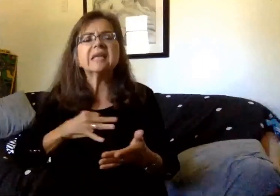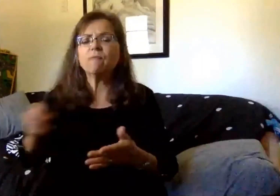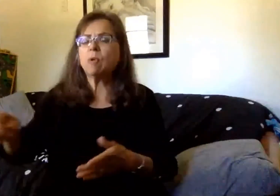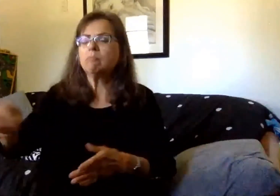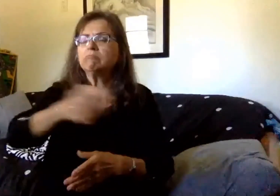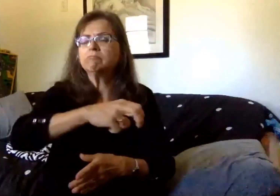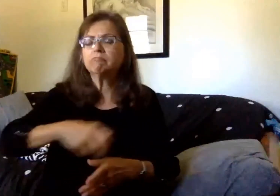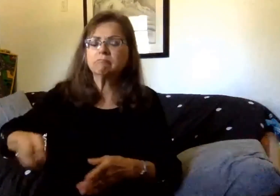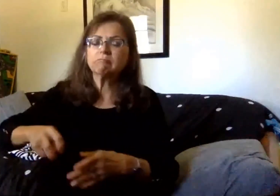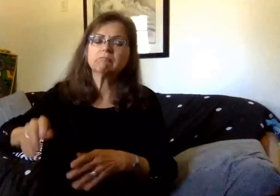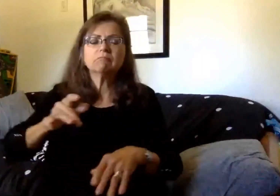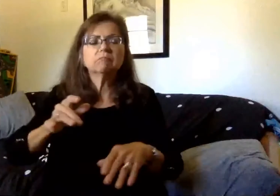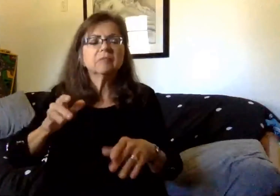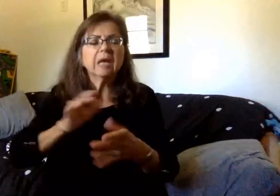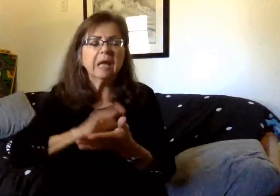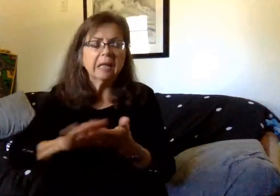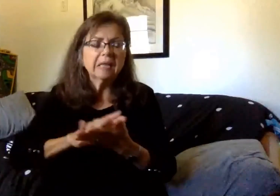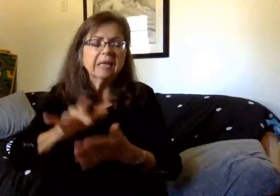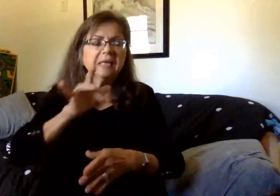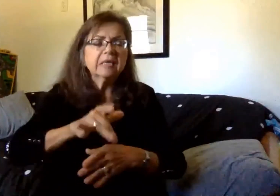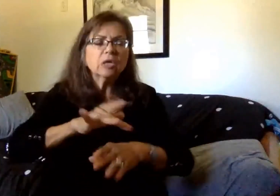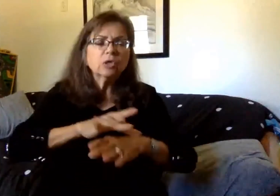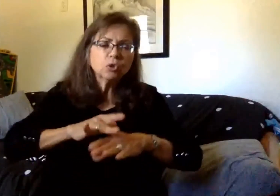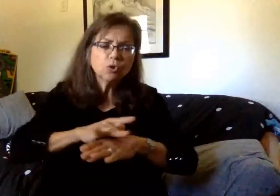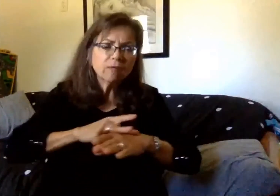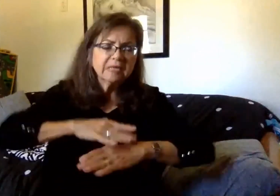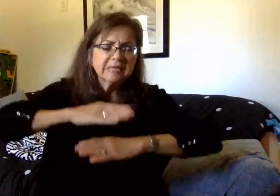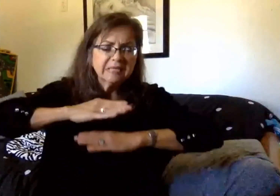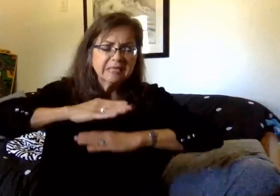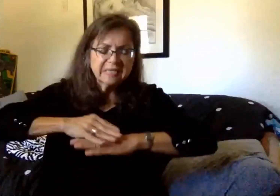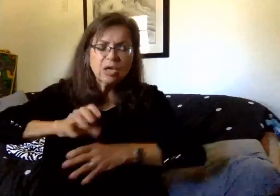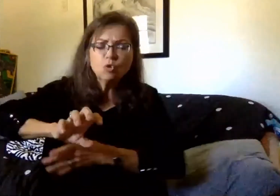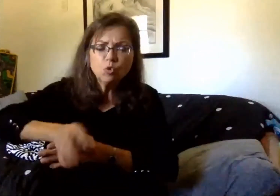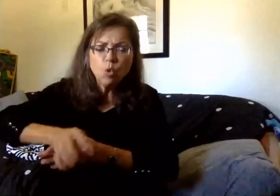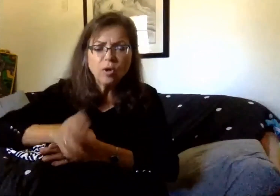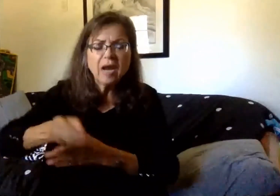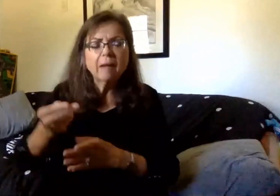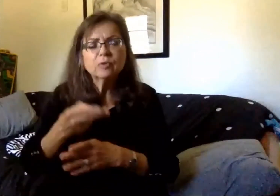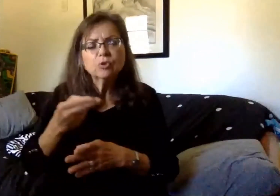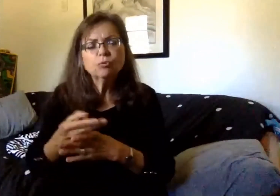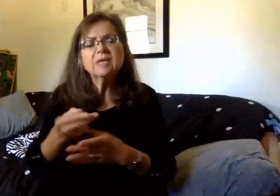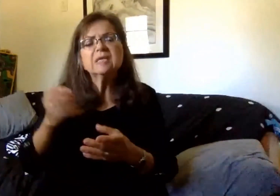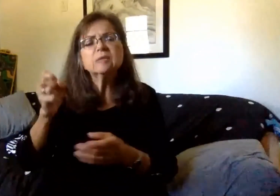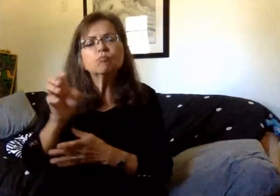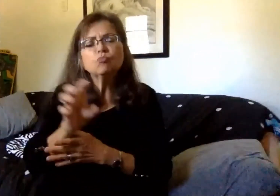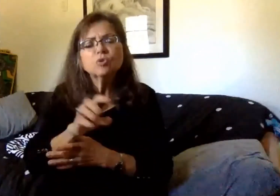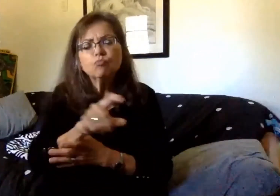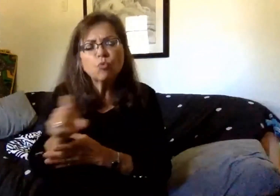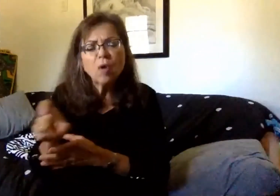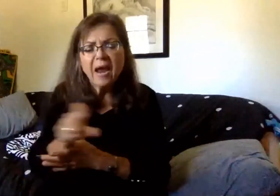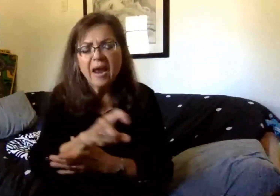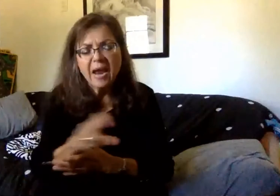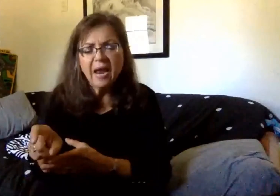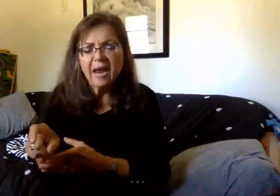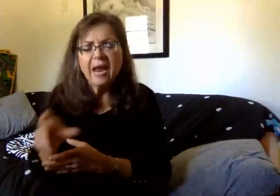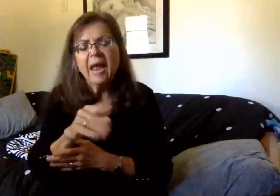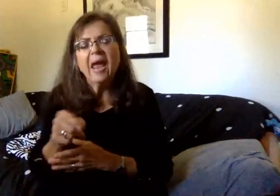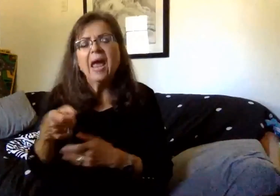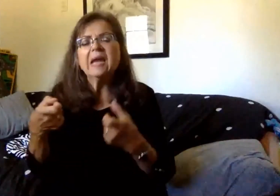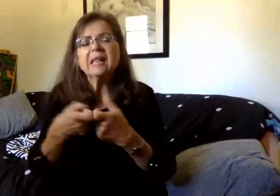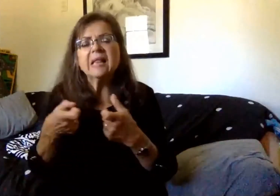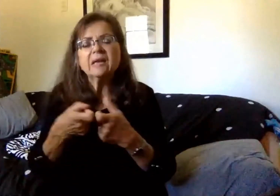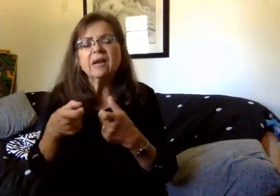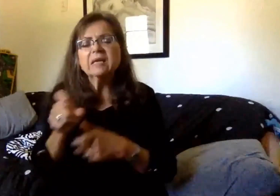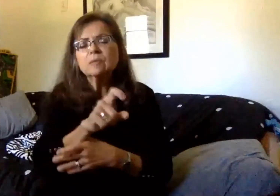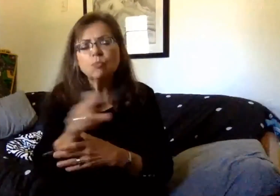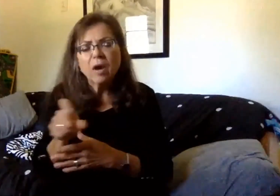disinfect the touch surfaces, such as desks and doorknobs, using a disinfectant spray or an electrostatic sprayer or a similar